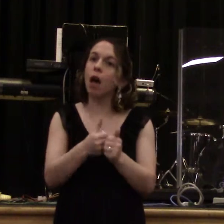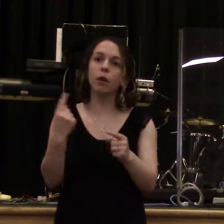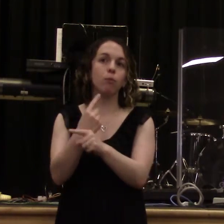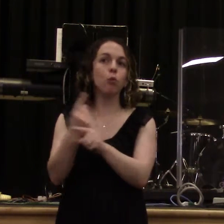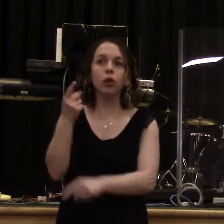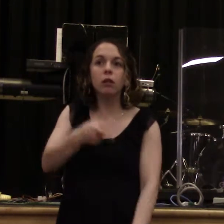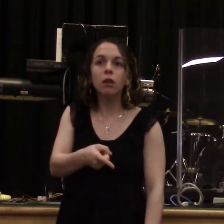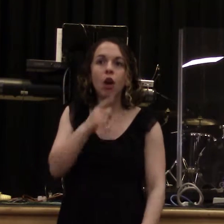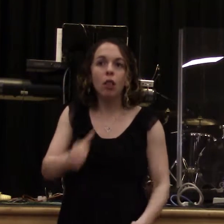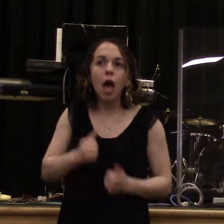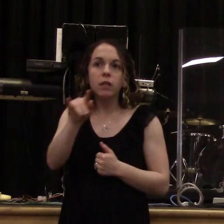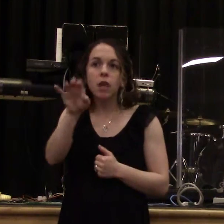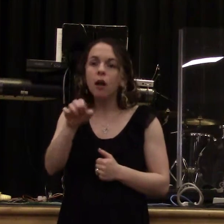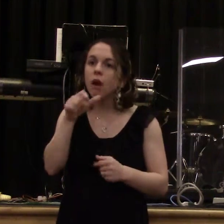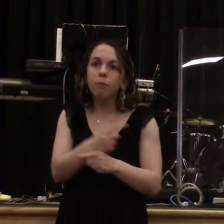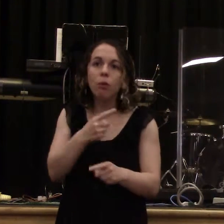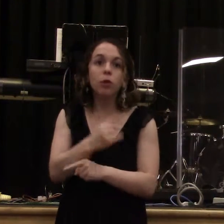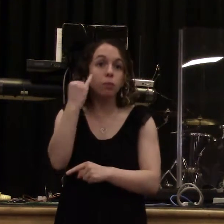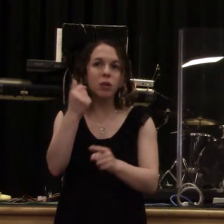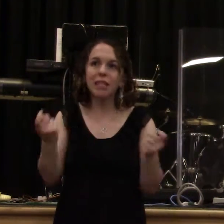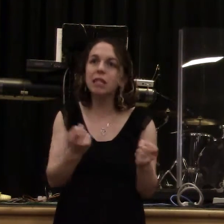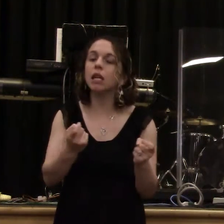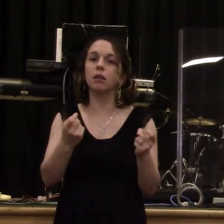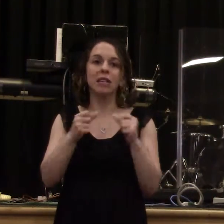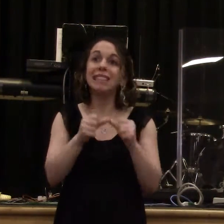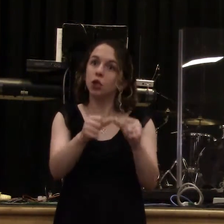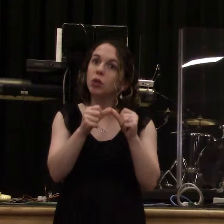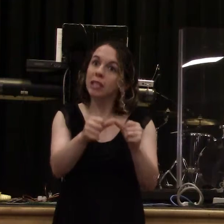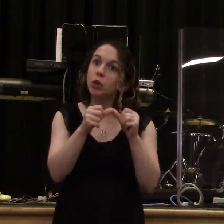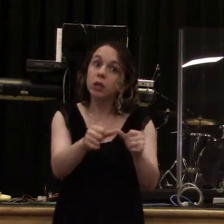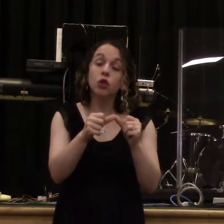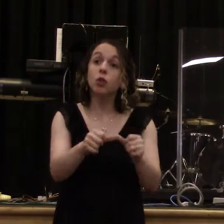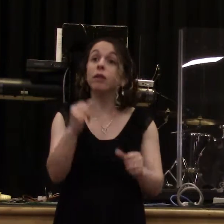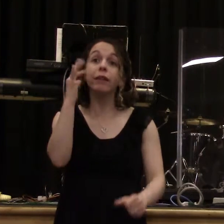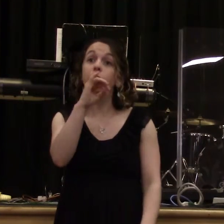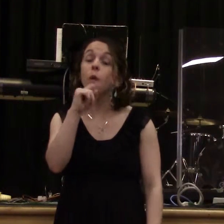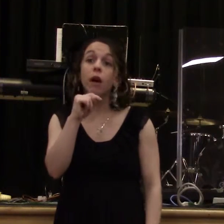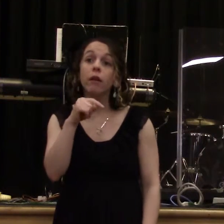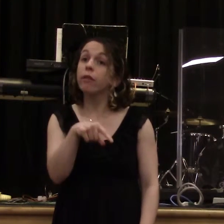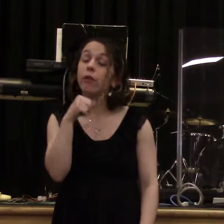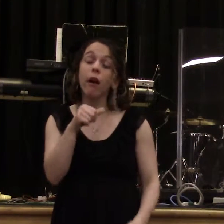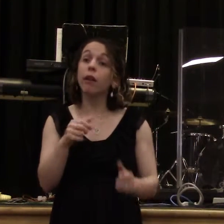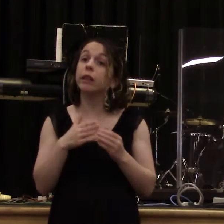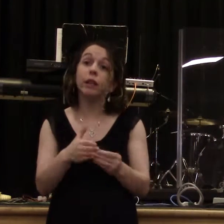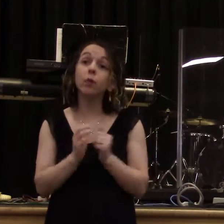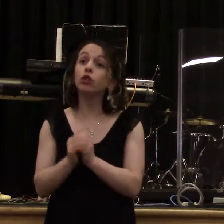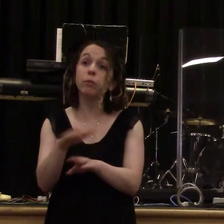by the grace of God, to humble myself before the cross, and not try to fake it till I make it, but get my life right